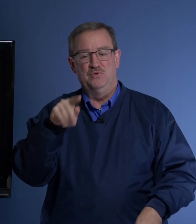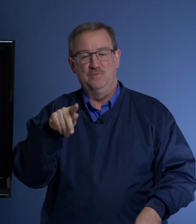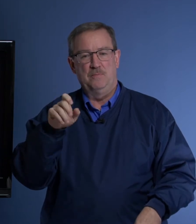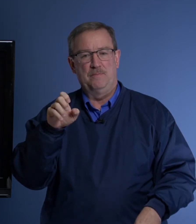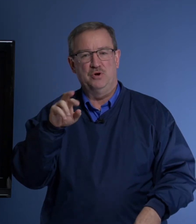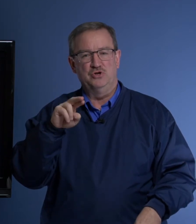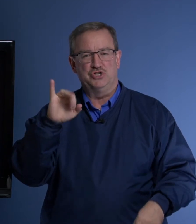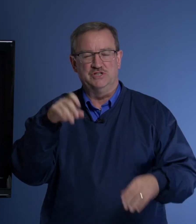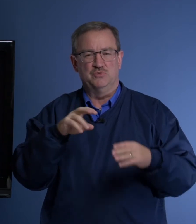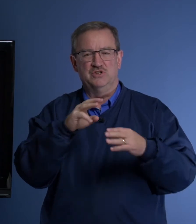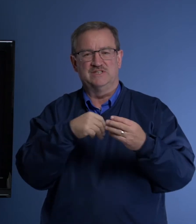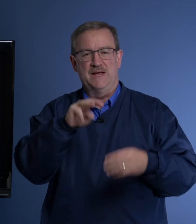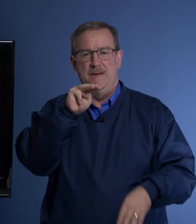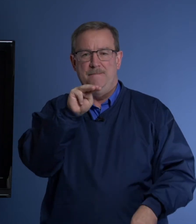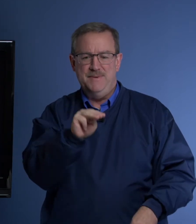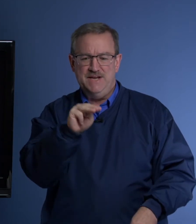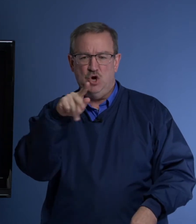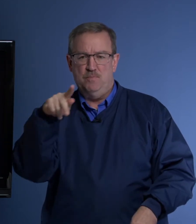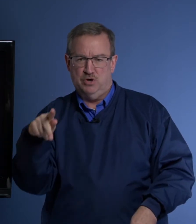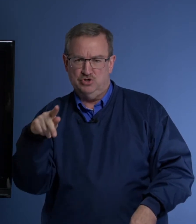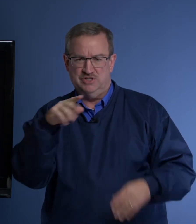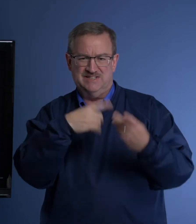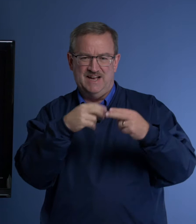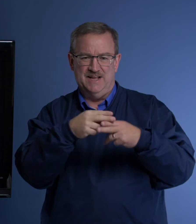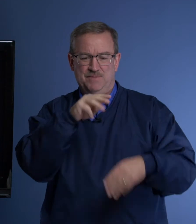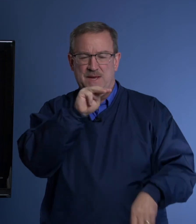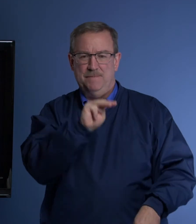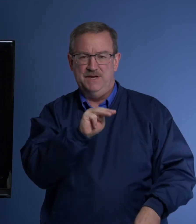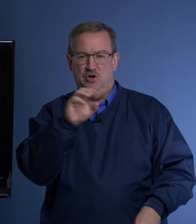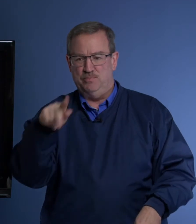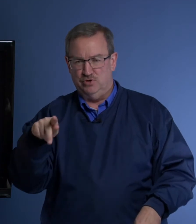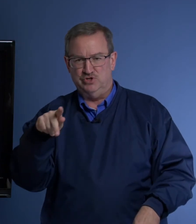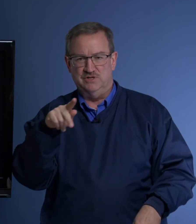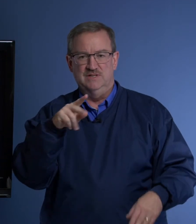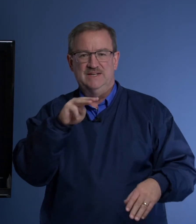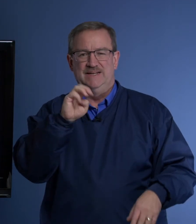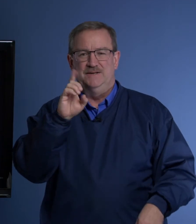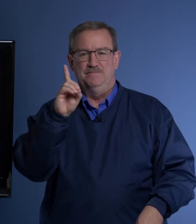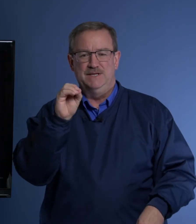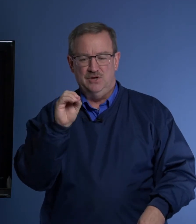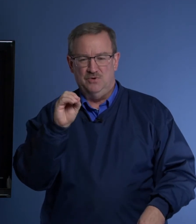-Persian. So we're going to say Medo-Persian, sign name Medo-Persian. Medo